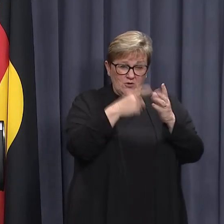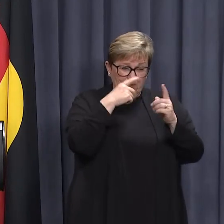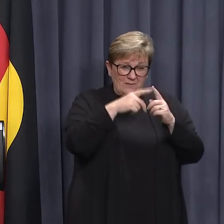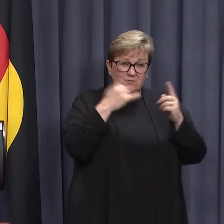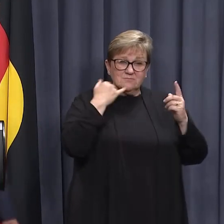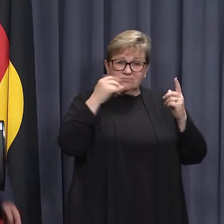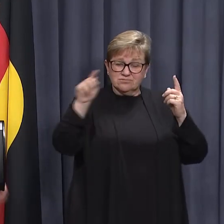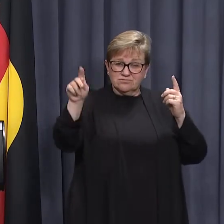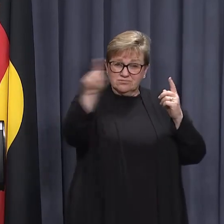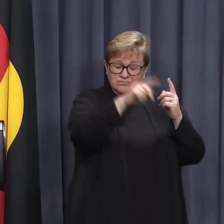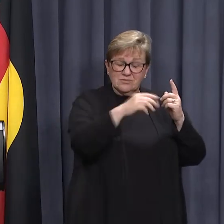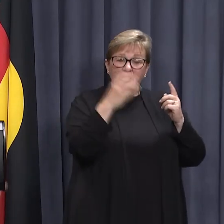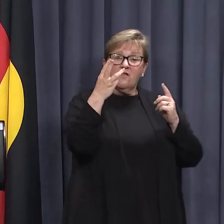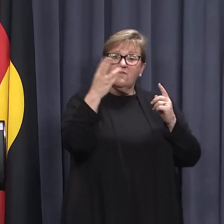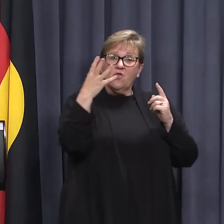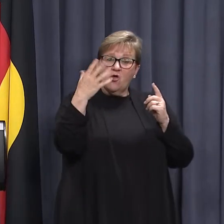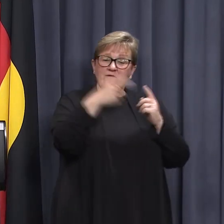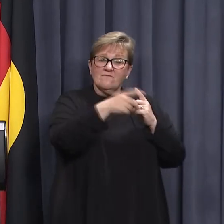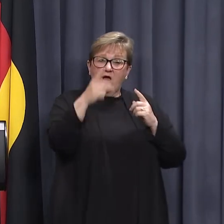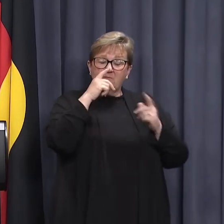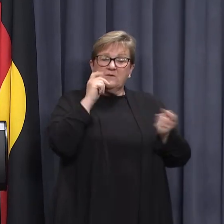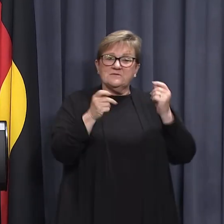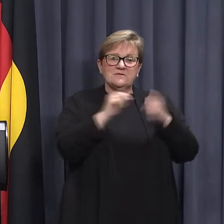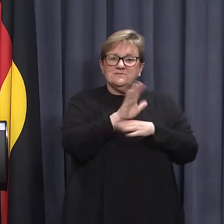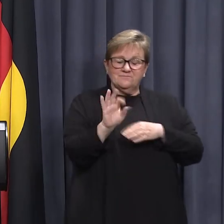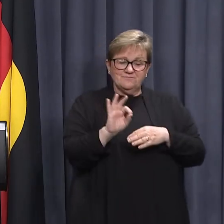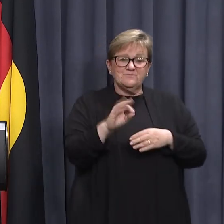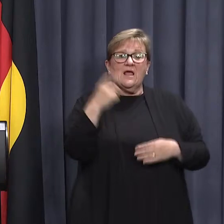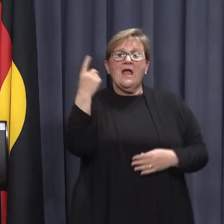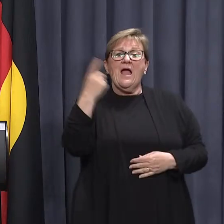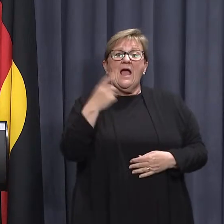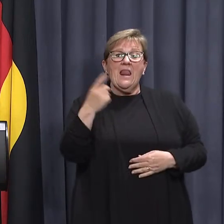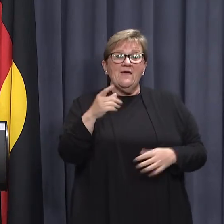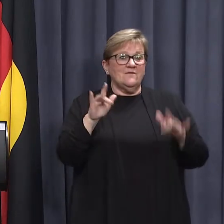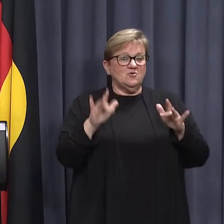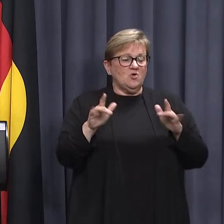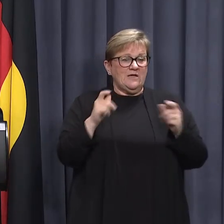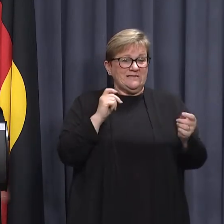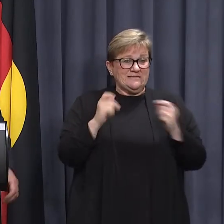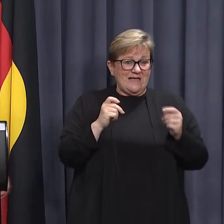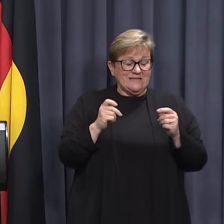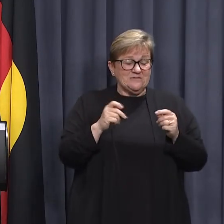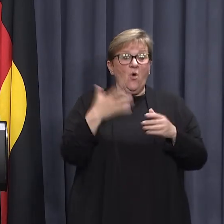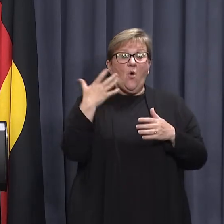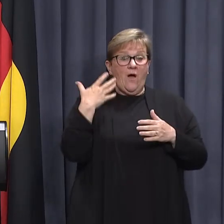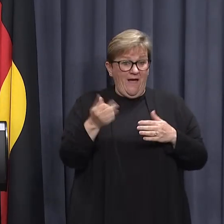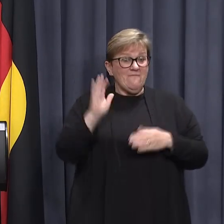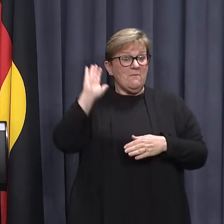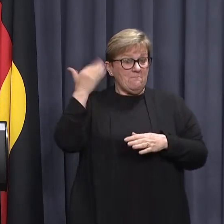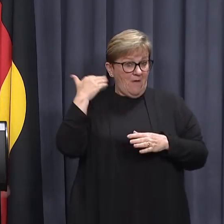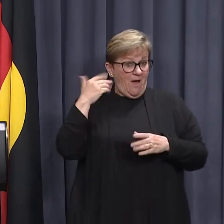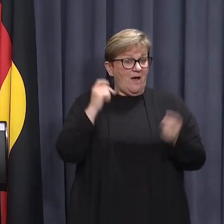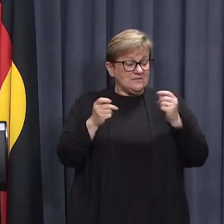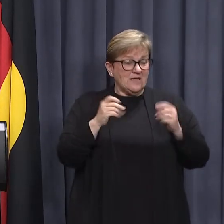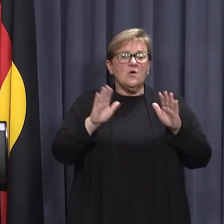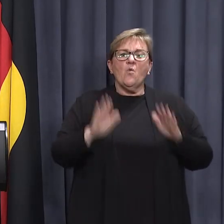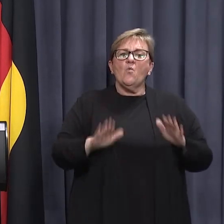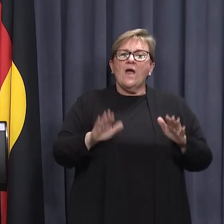cluster. 35 have tested negative and 11 are to be tested or their results are pending.